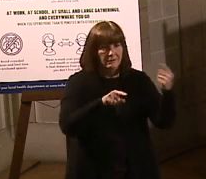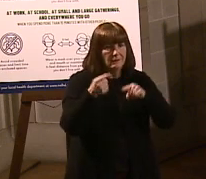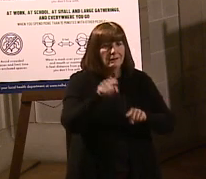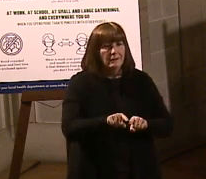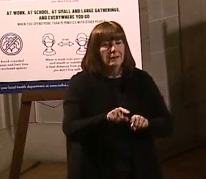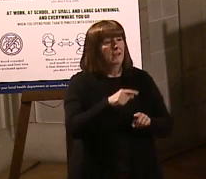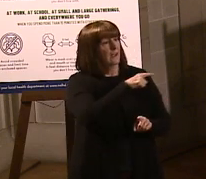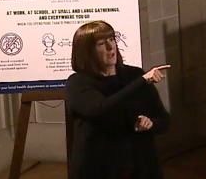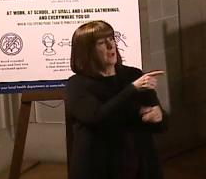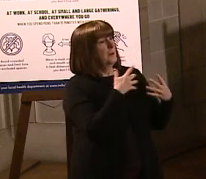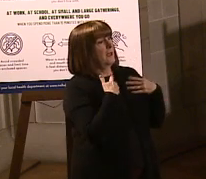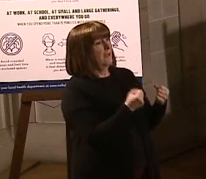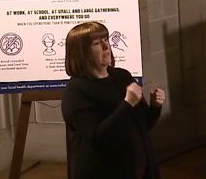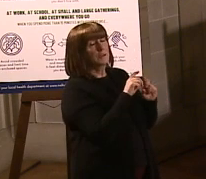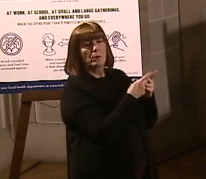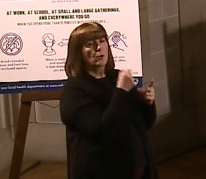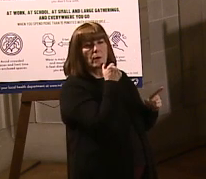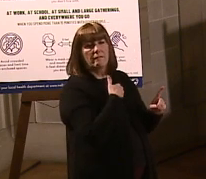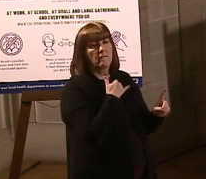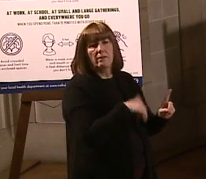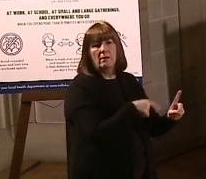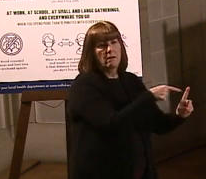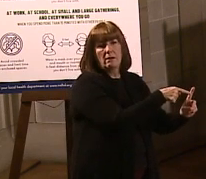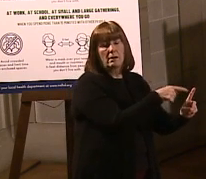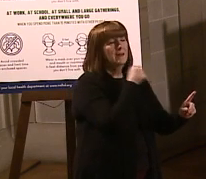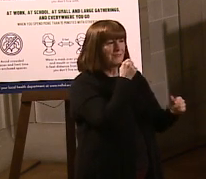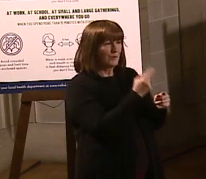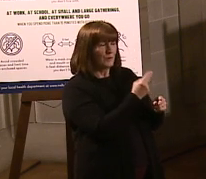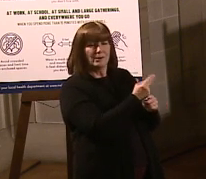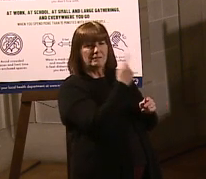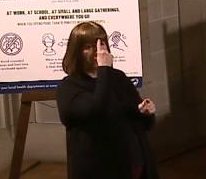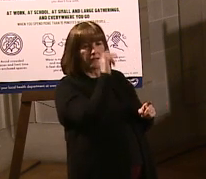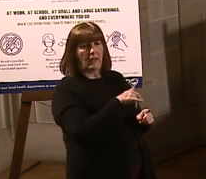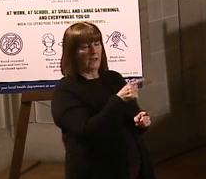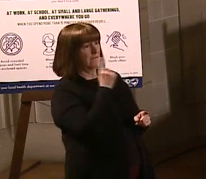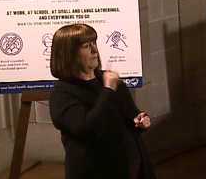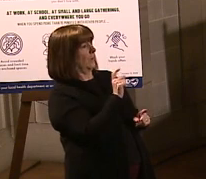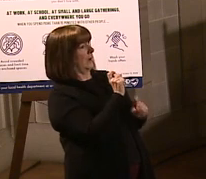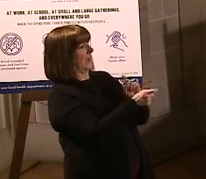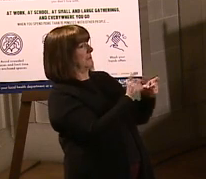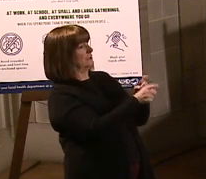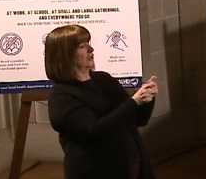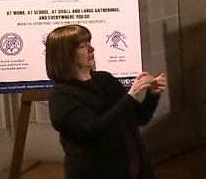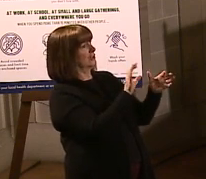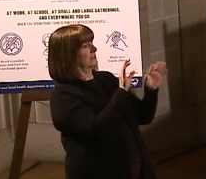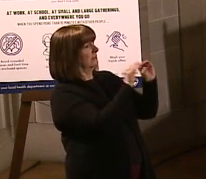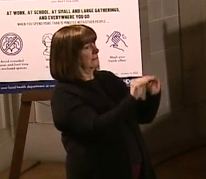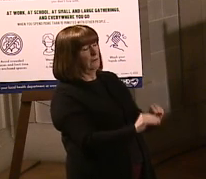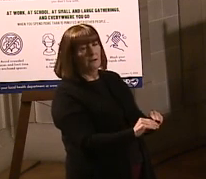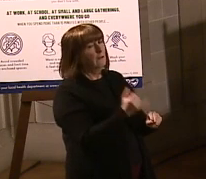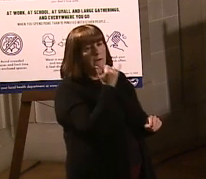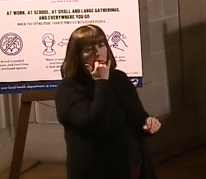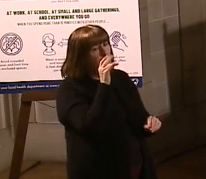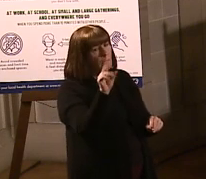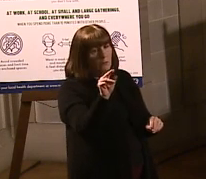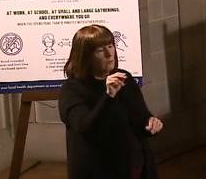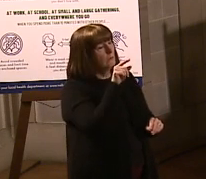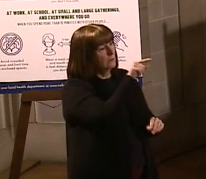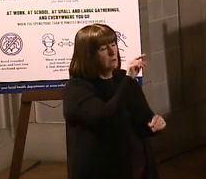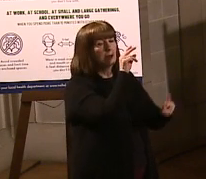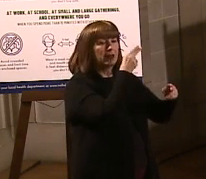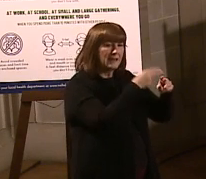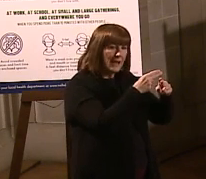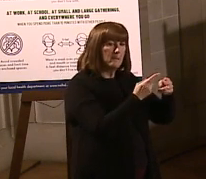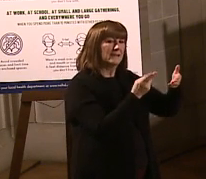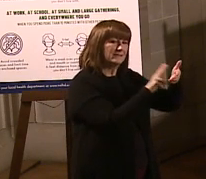So that's why we want to make sure. And they're not using them for administration either, so don't get that incorrectly misconstrued.